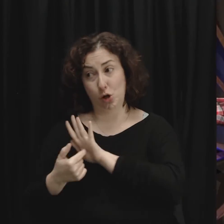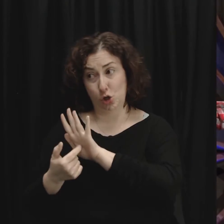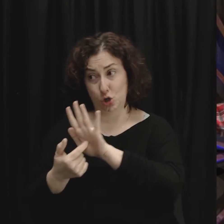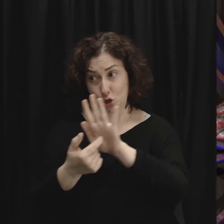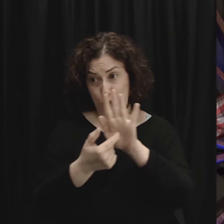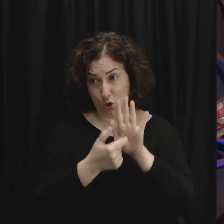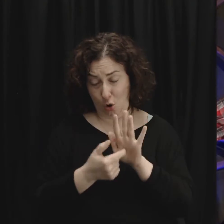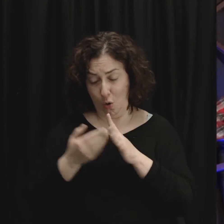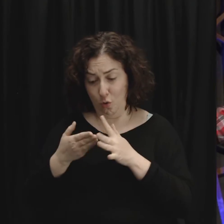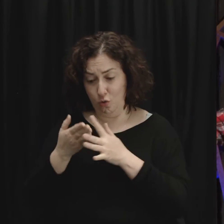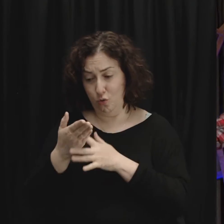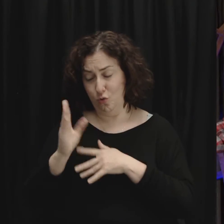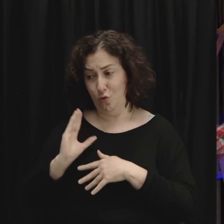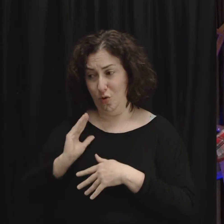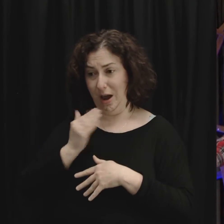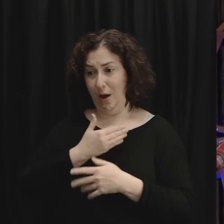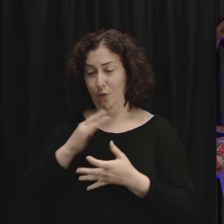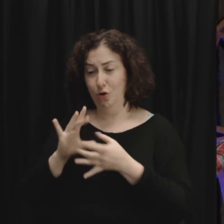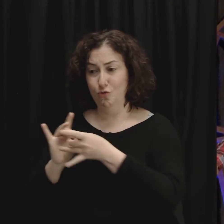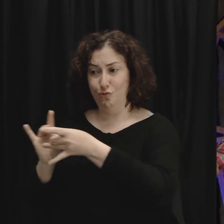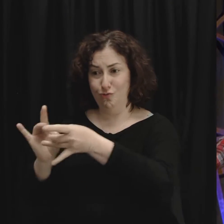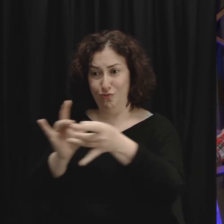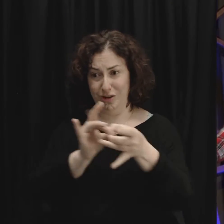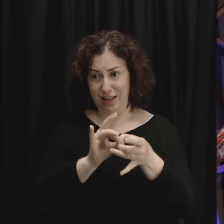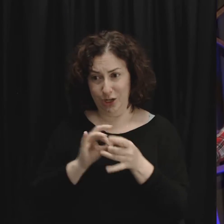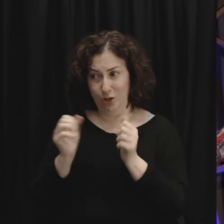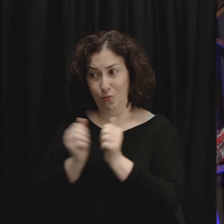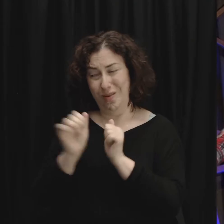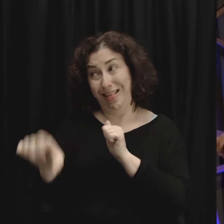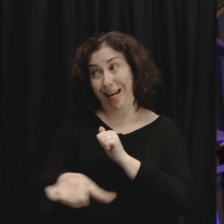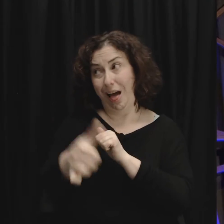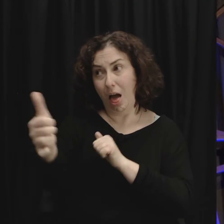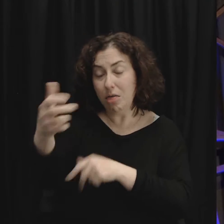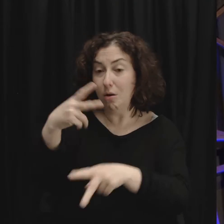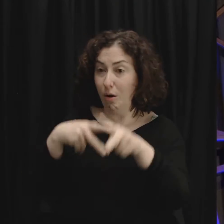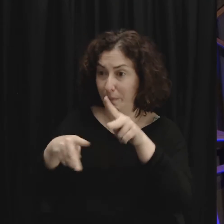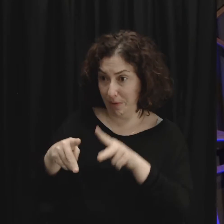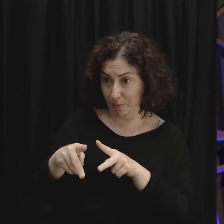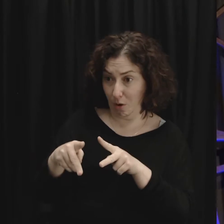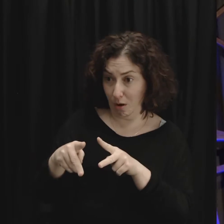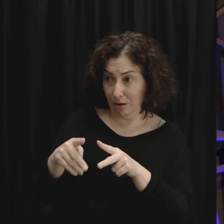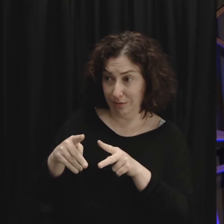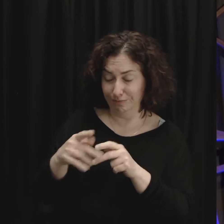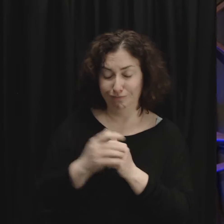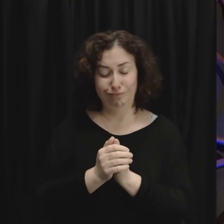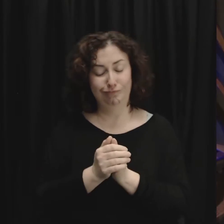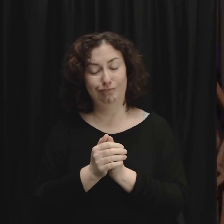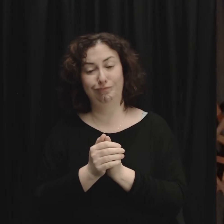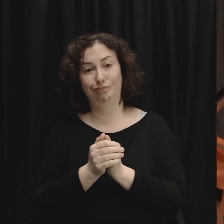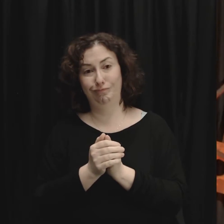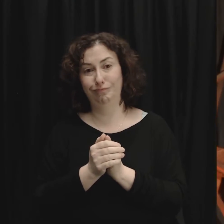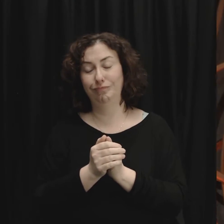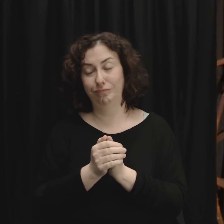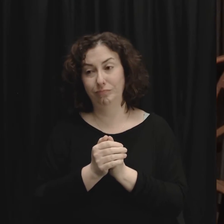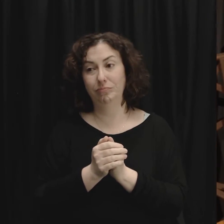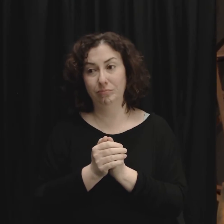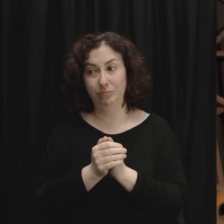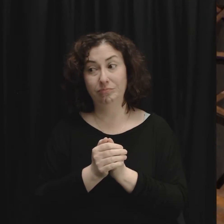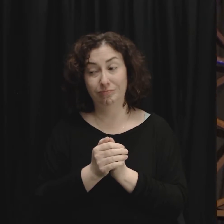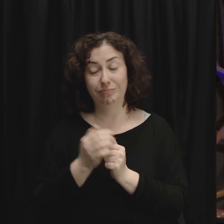out relationships with other people in our life. And right now, if I'll just say it, and I'm going to probably say it a couple times as we go through this today, if